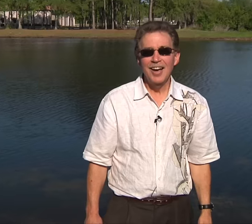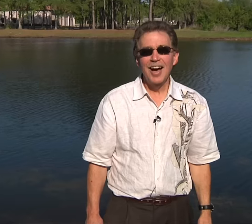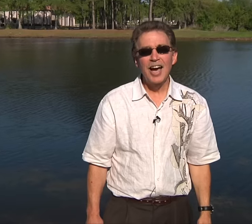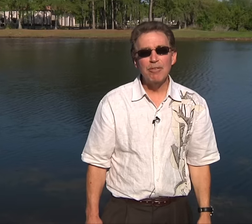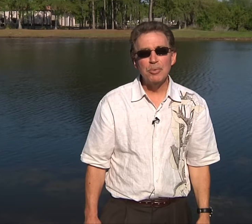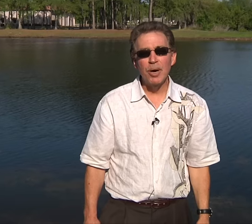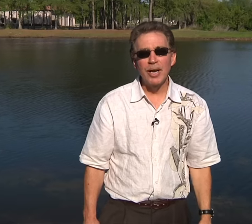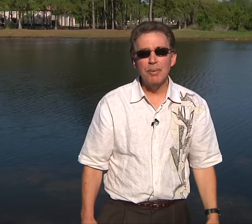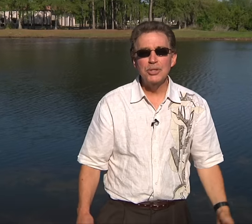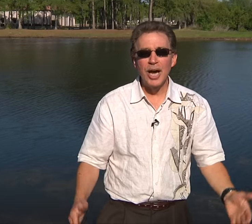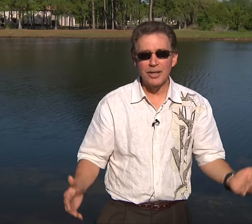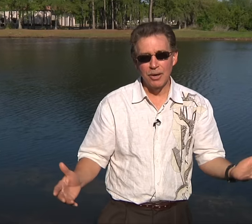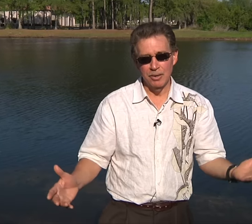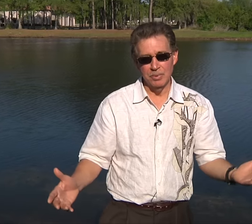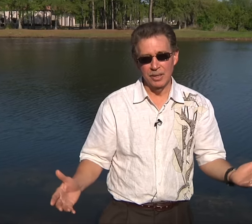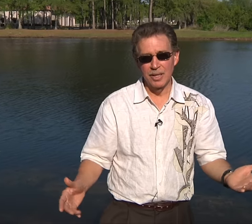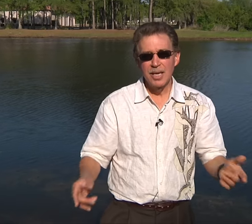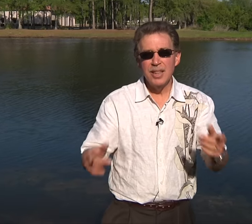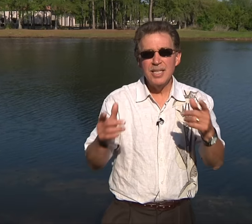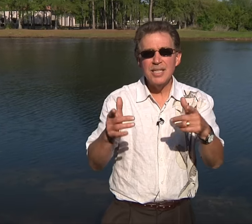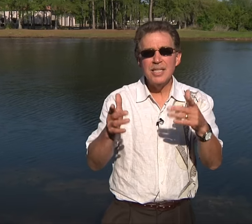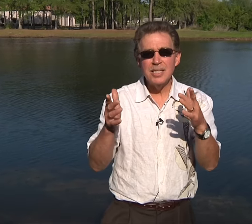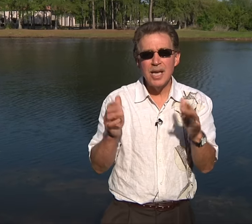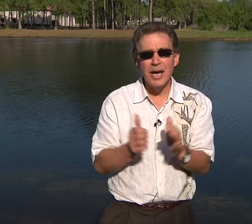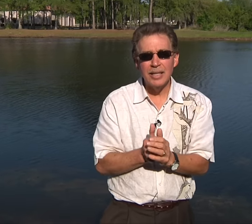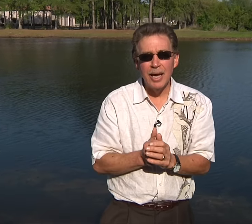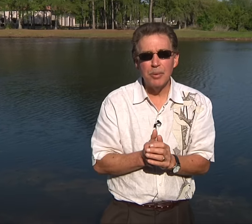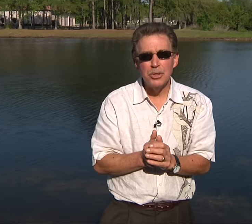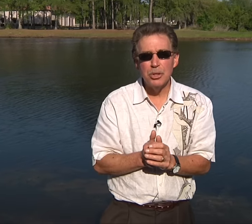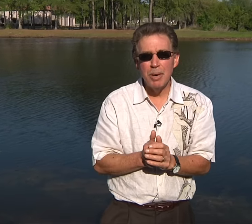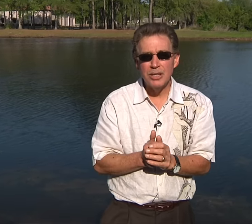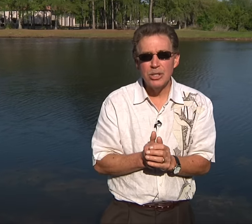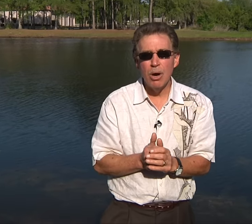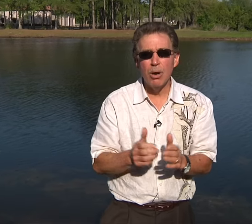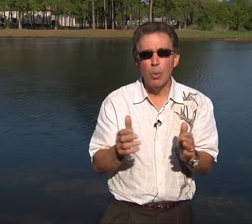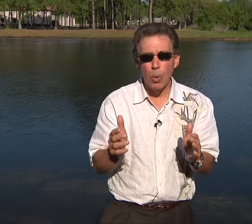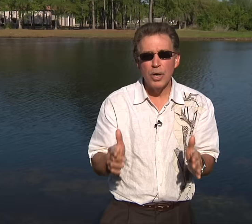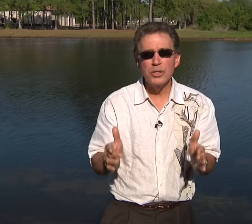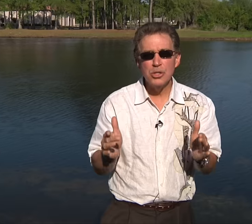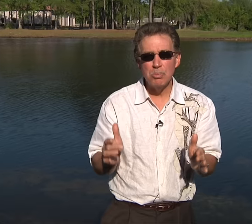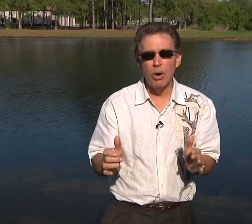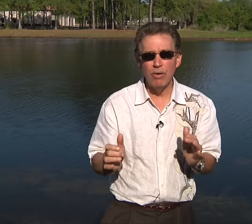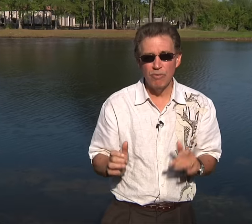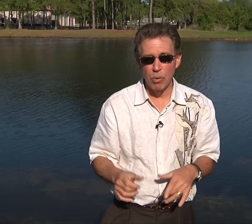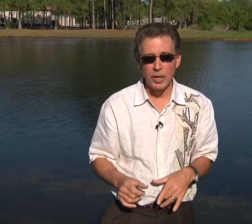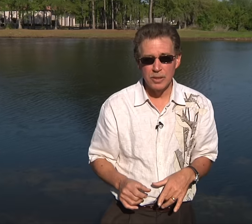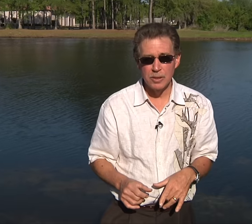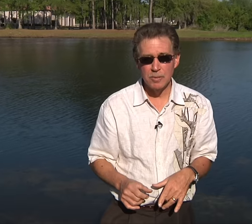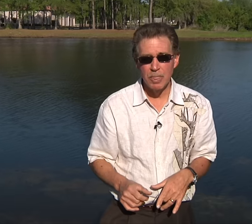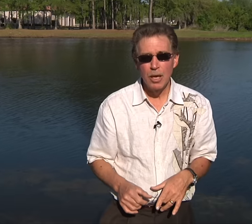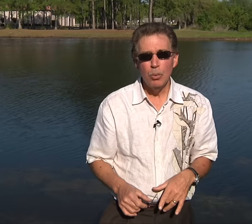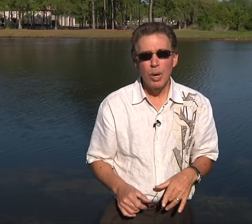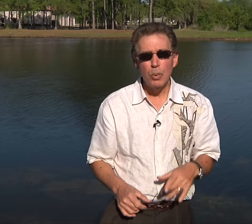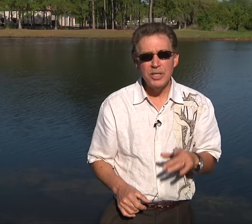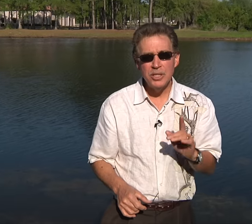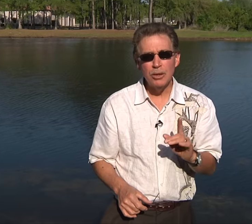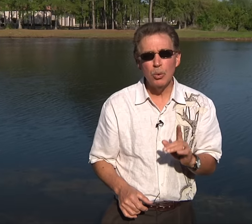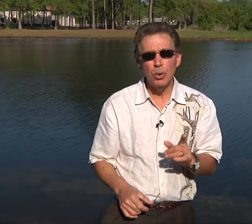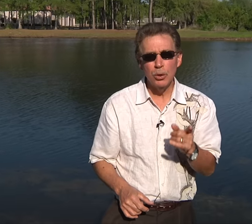Hi everyone, I'm Jack Hartman. This is the sign language to my song, One Small Voice. When we sing the word